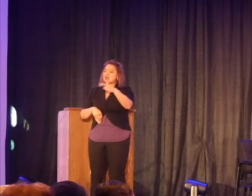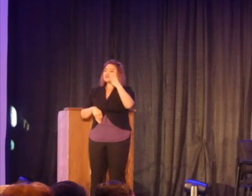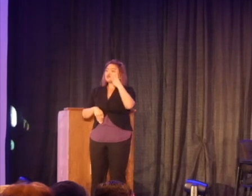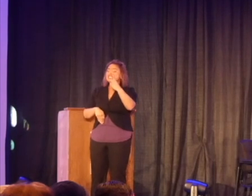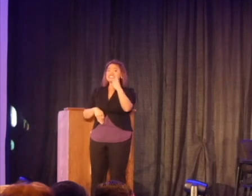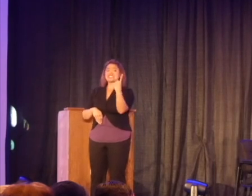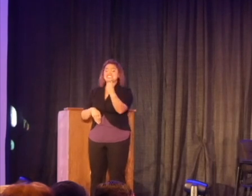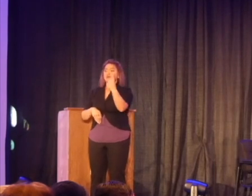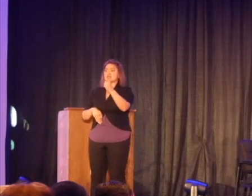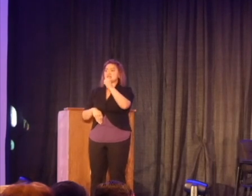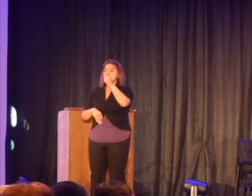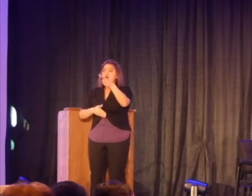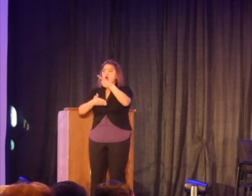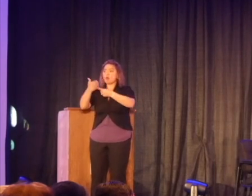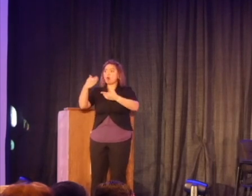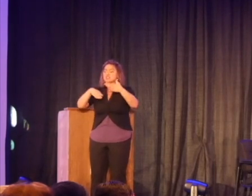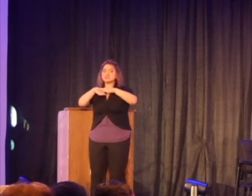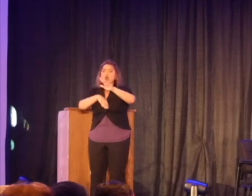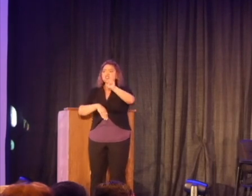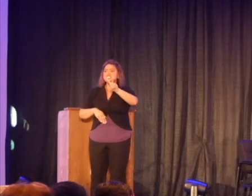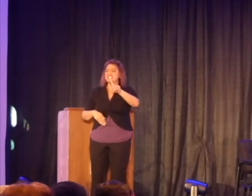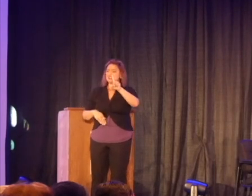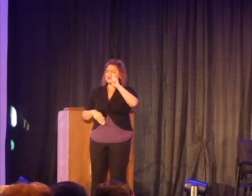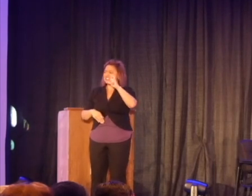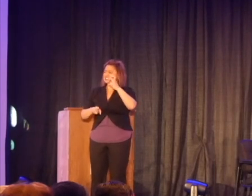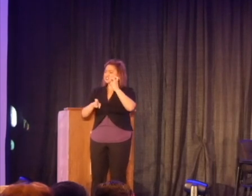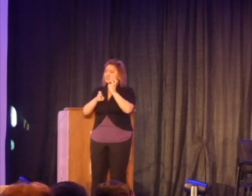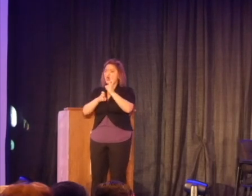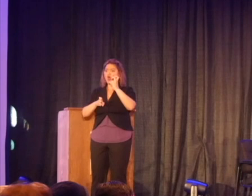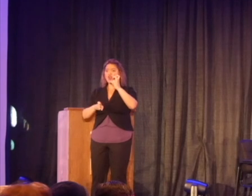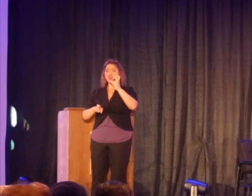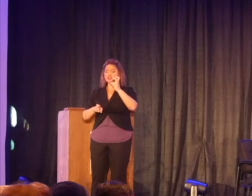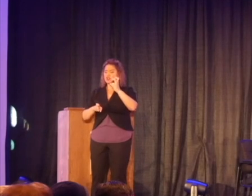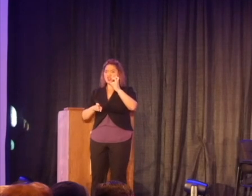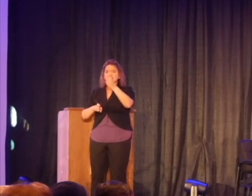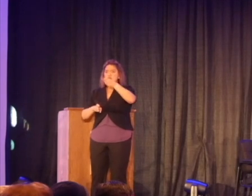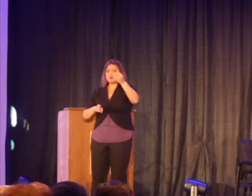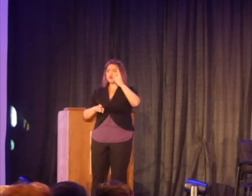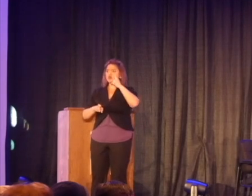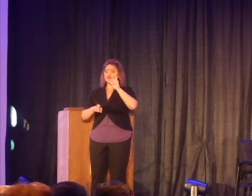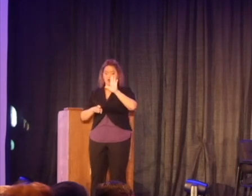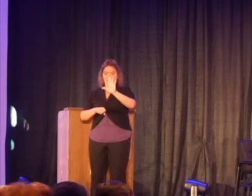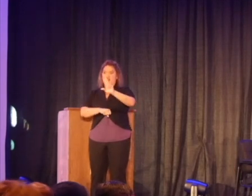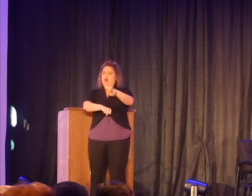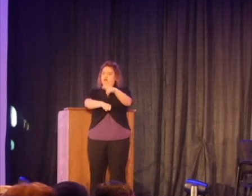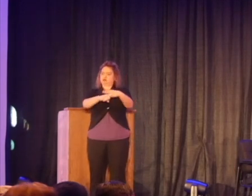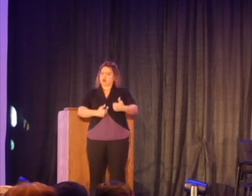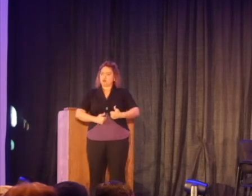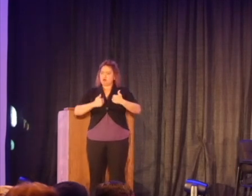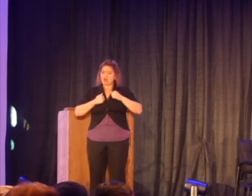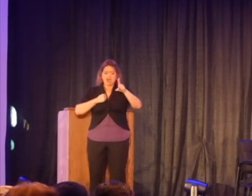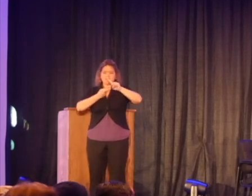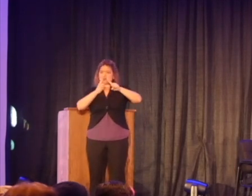something other than what's being played out on TV because it's hard. They were pulled away from their sense of normalcy. Their